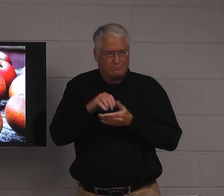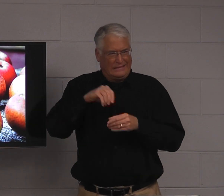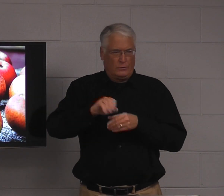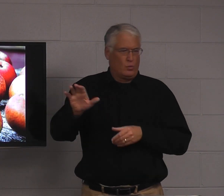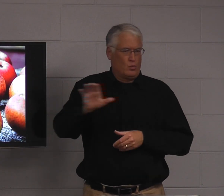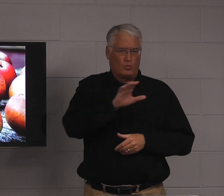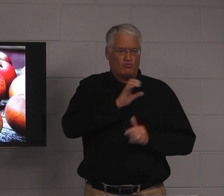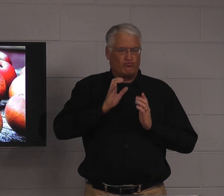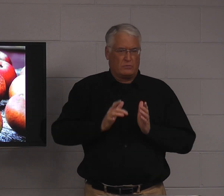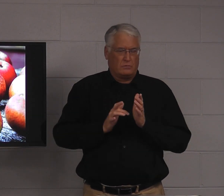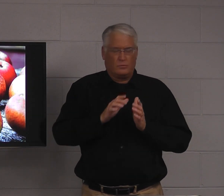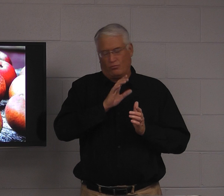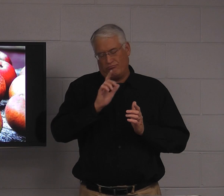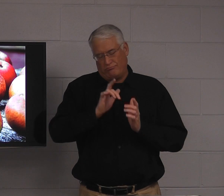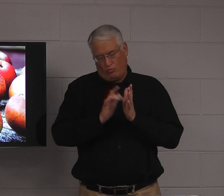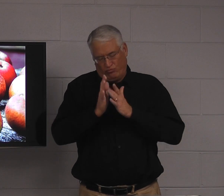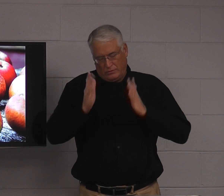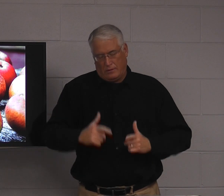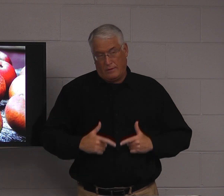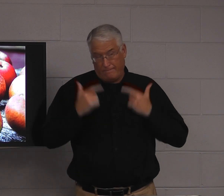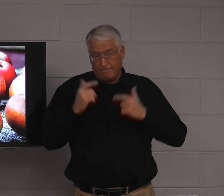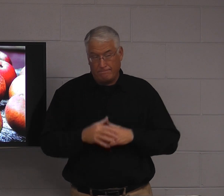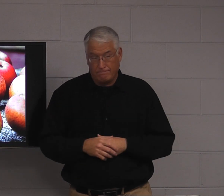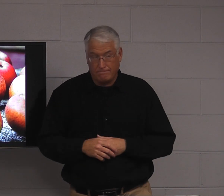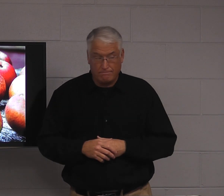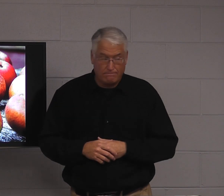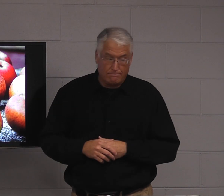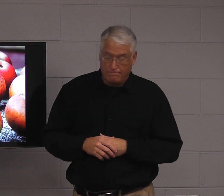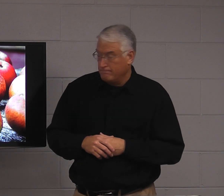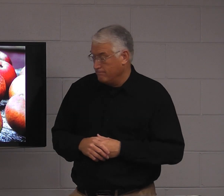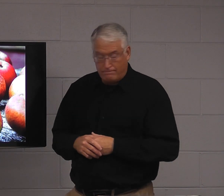We should not accept that as Christians in our Christian life.